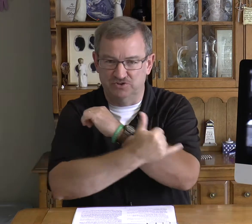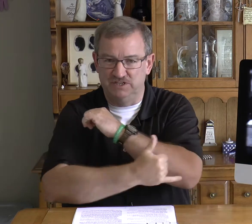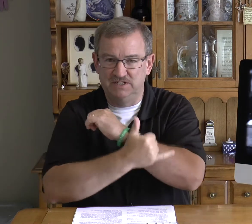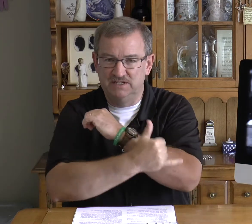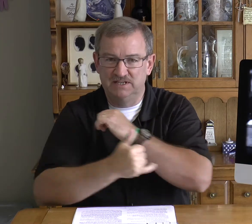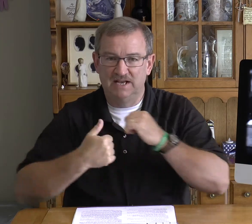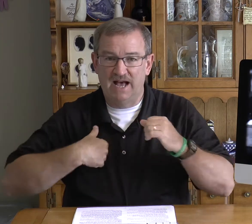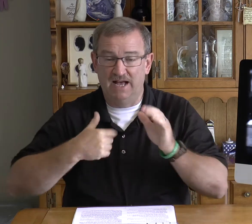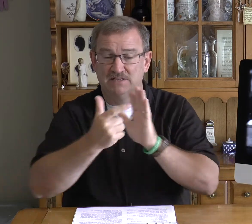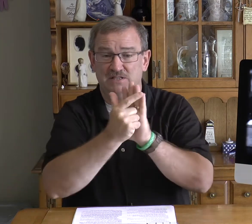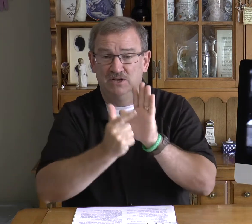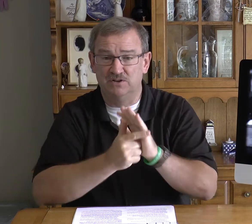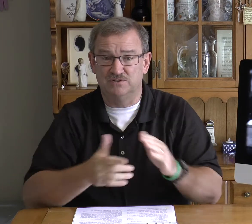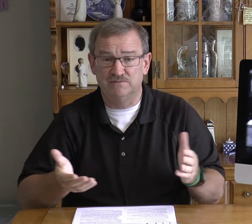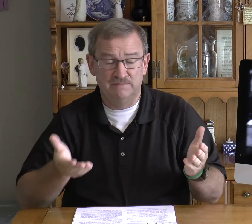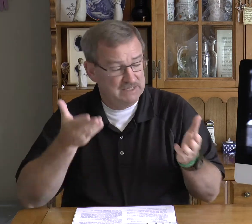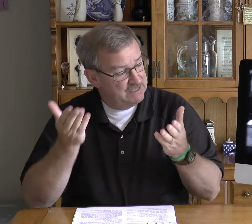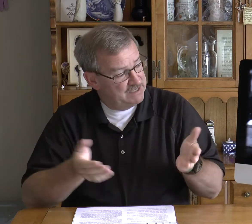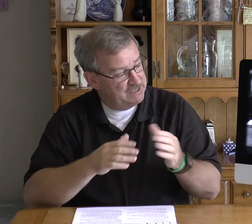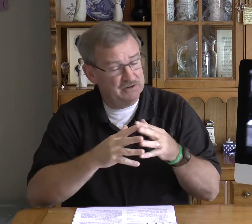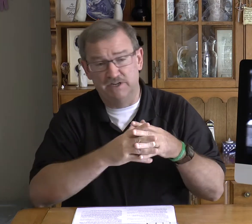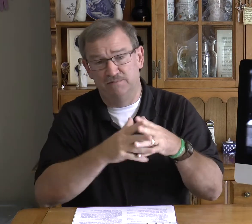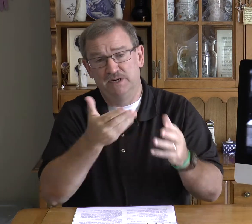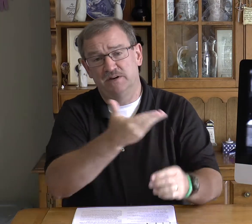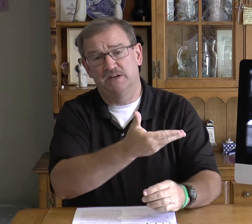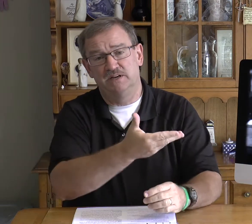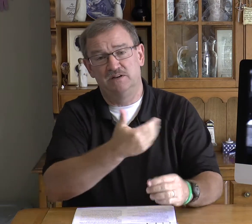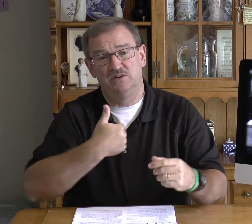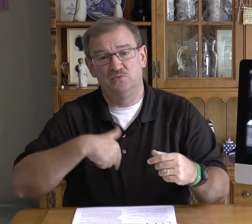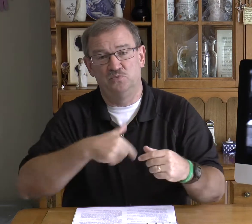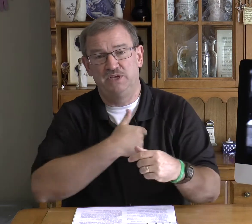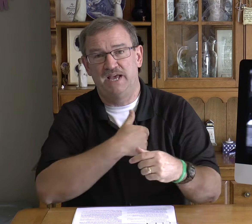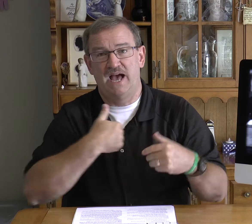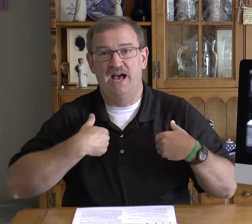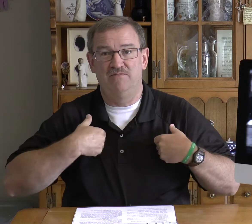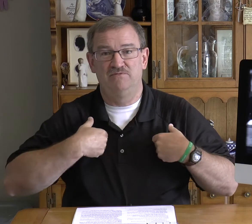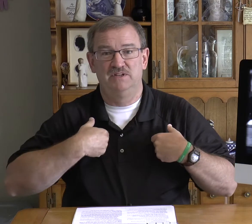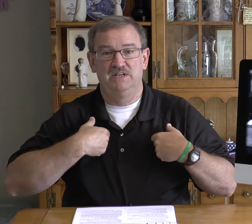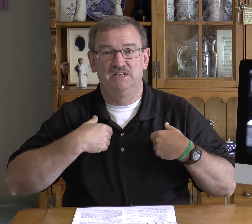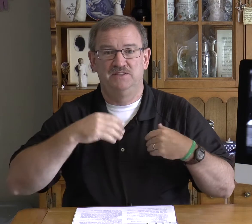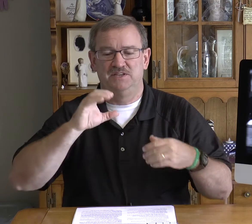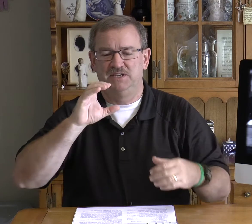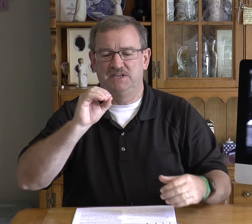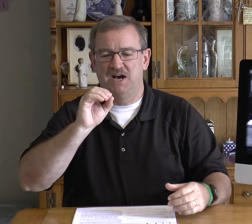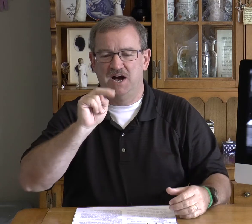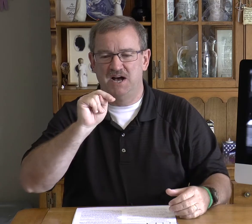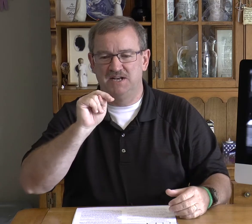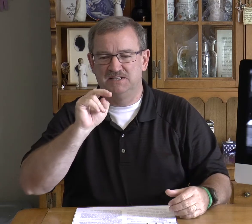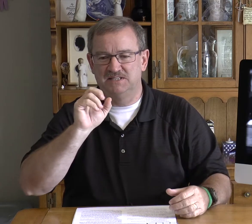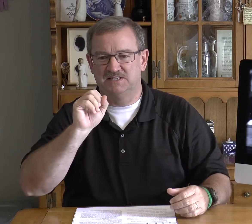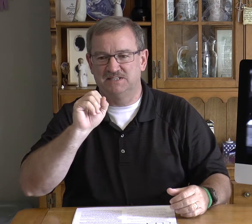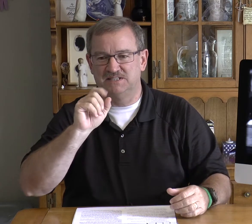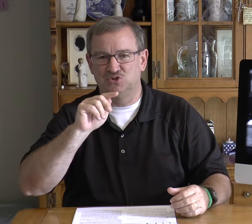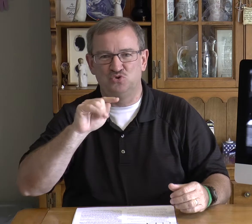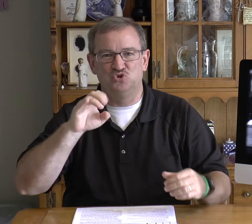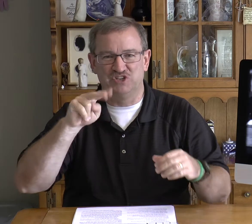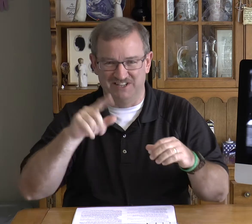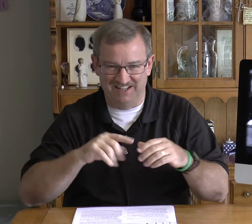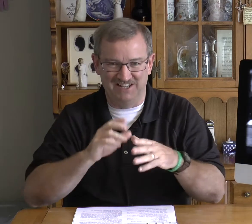has laws here in America we have the Constitution that